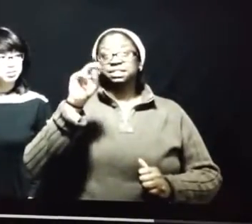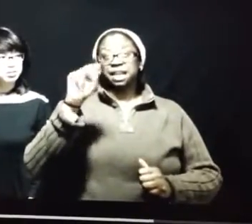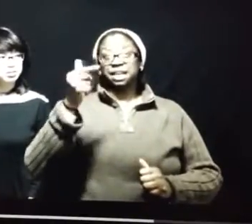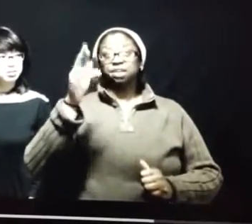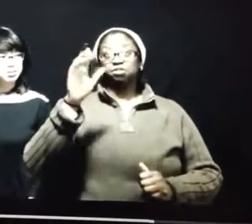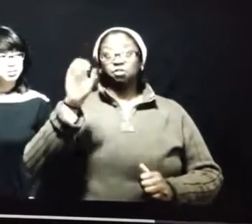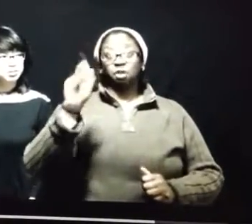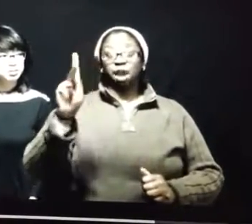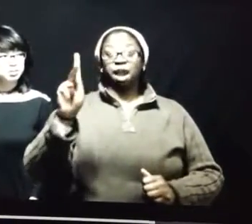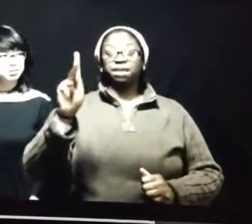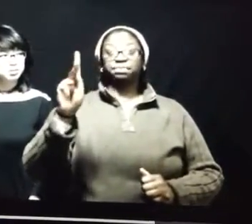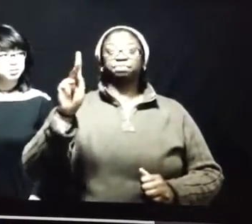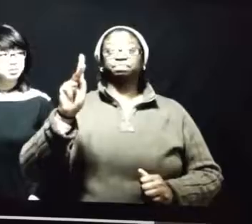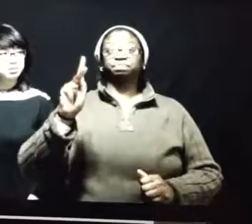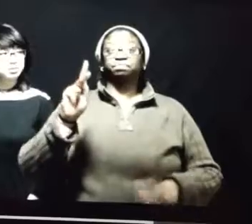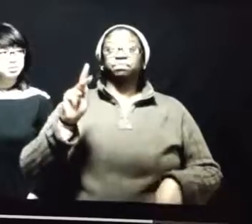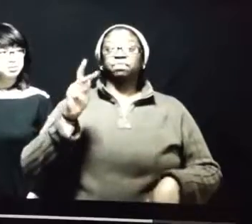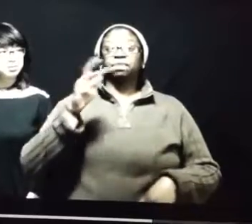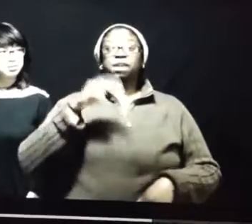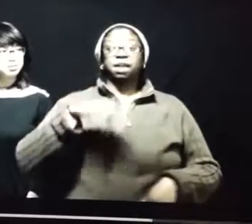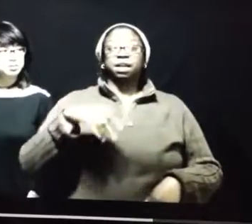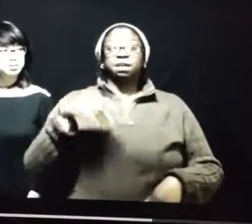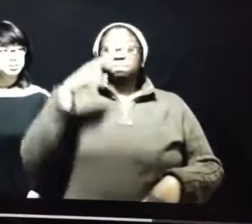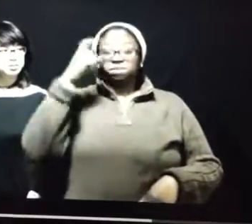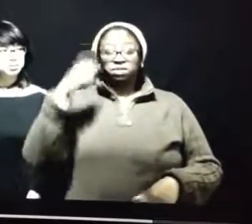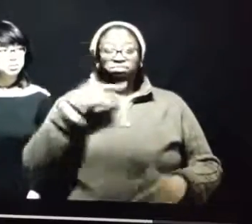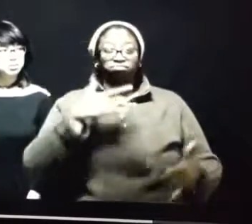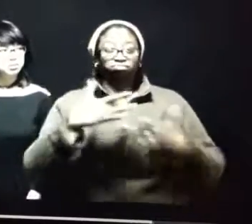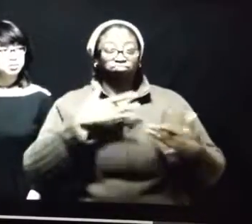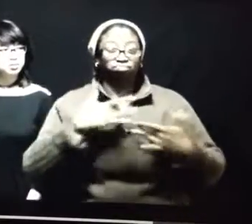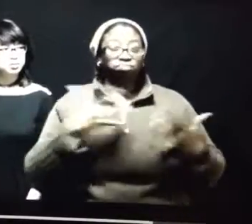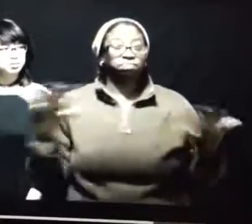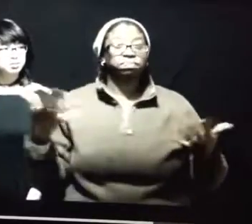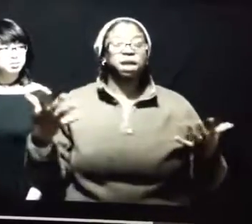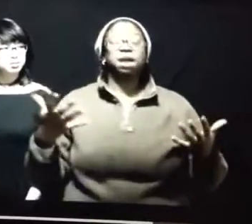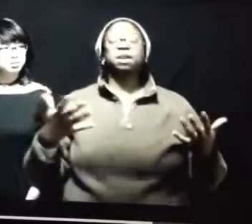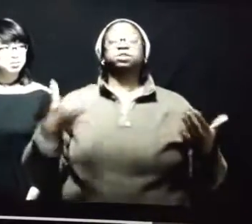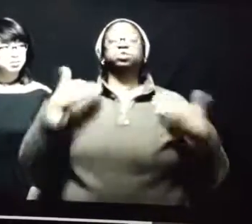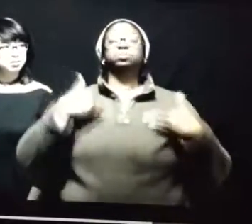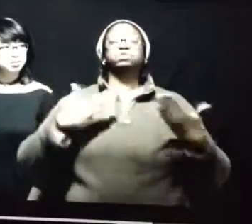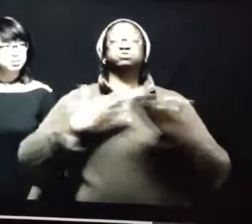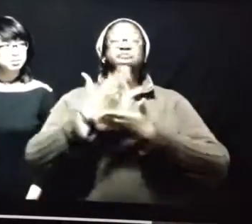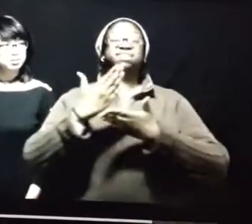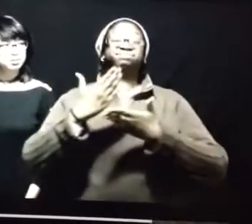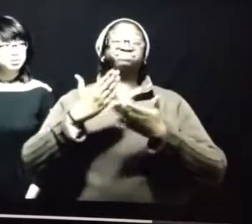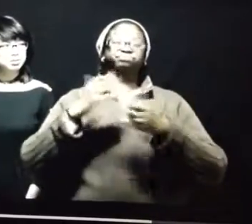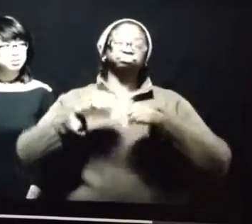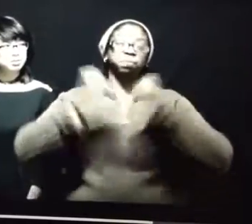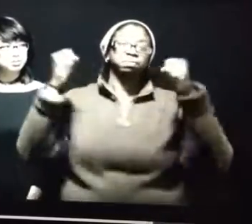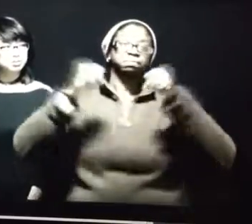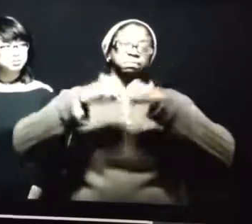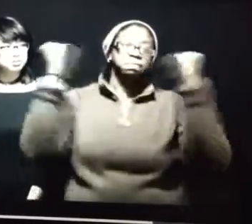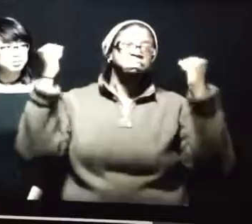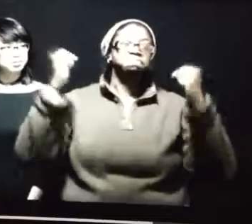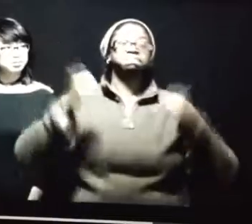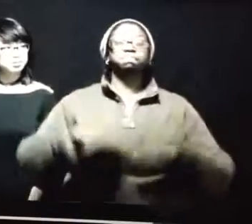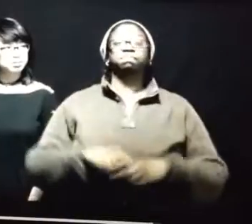Cascadia Deaf Nation, and I want to announce that CDN and myself stand with Standing Rock.